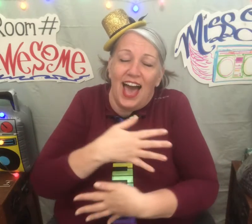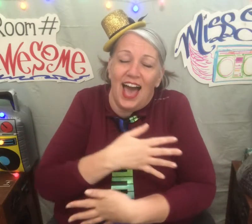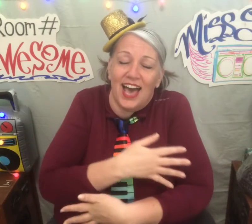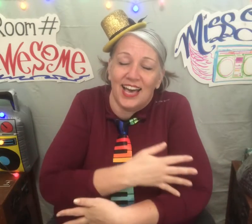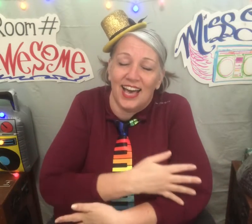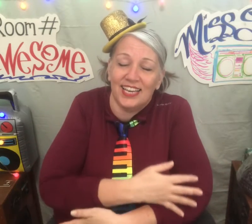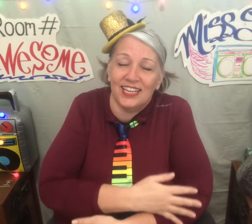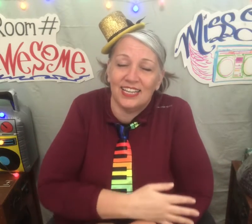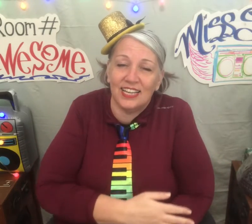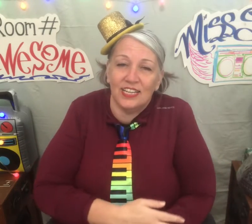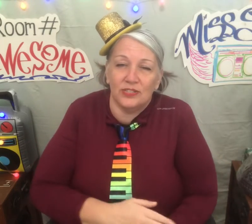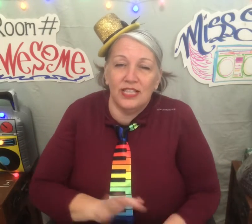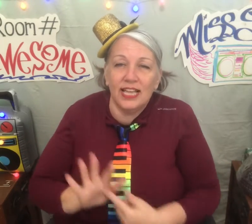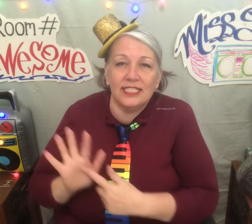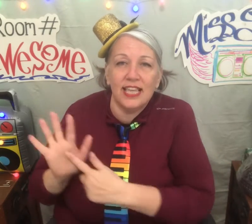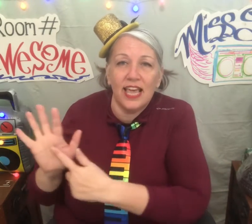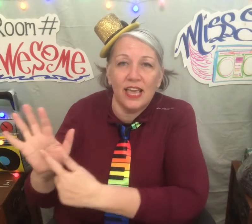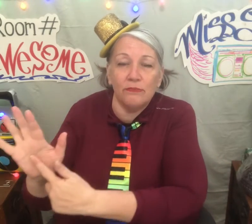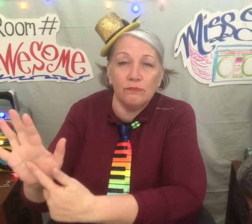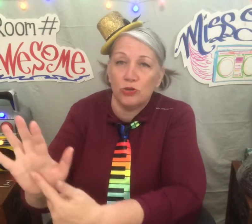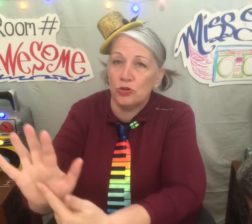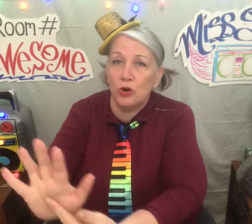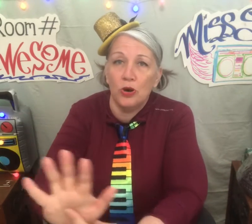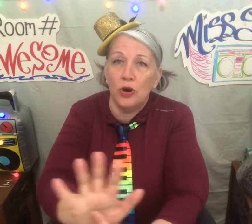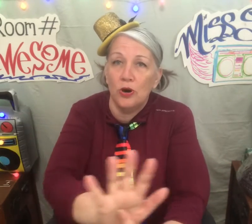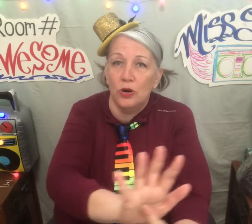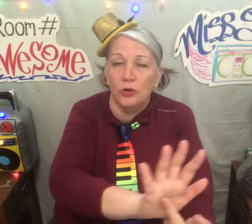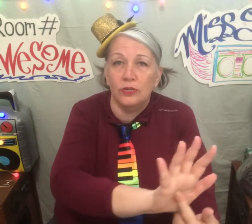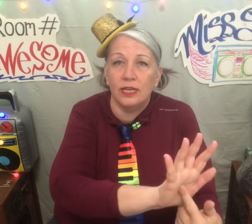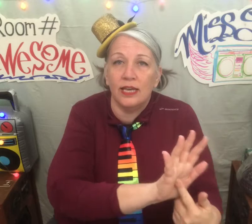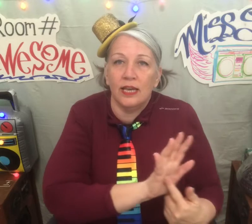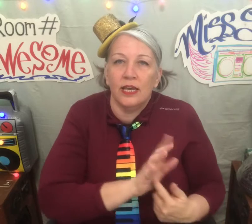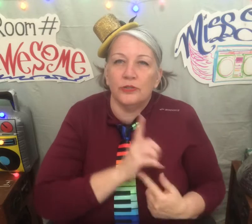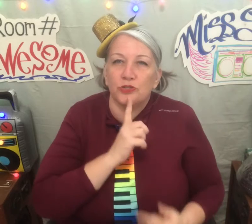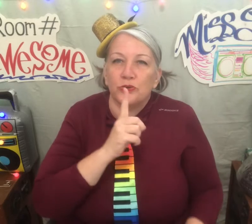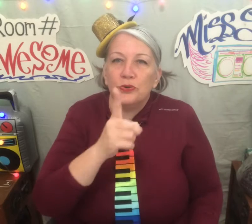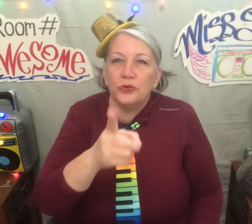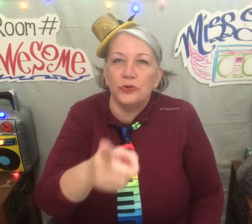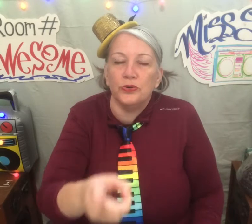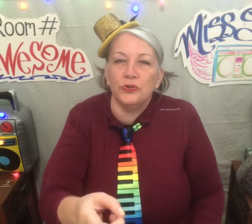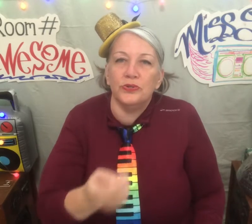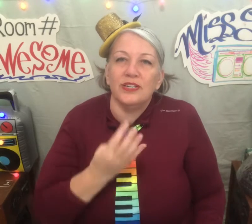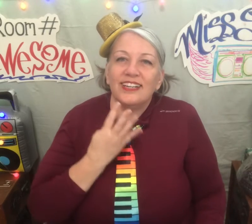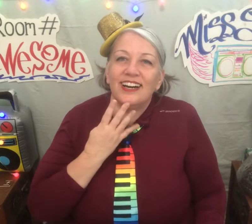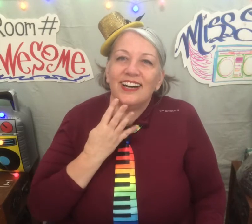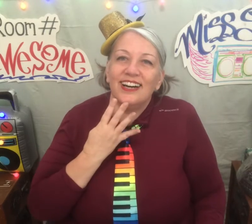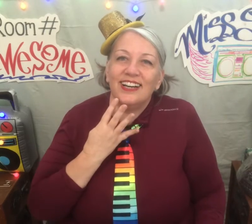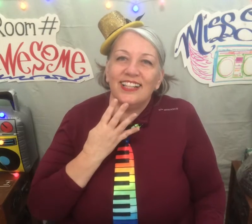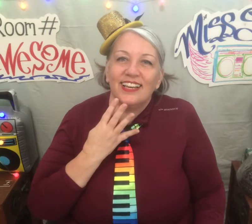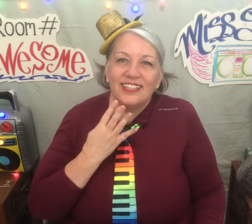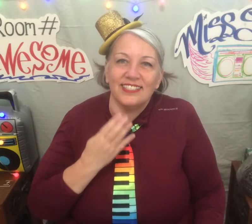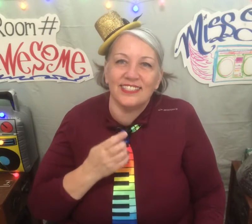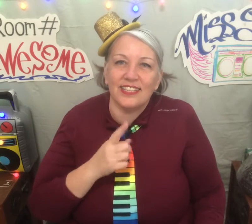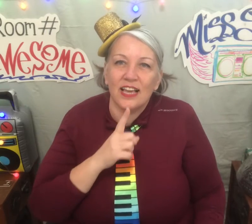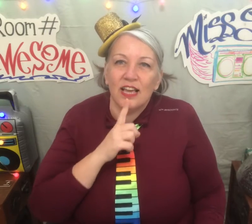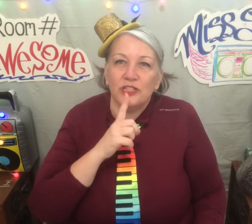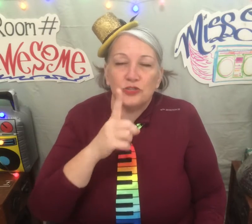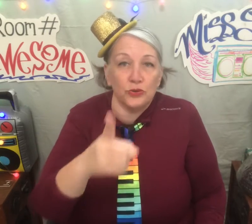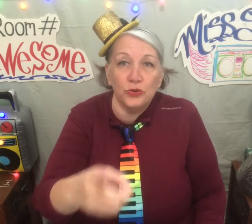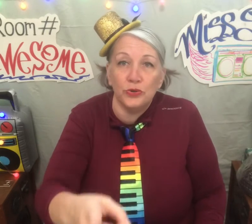to let them show your true colors. Your true